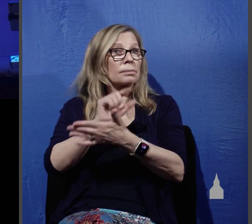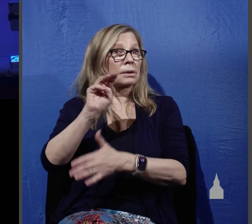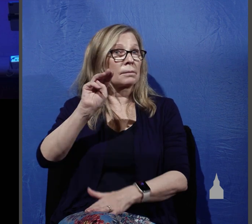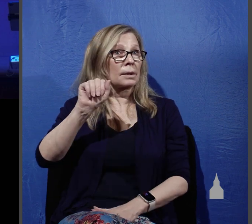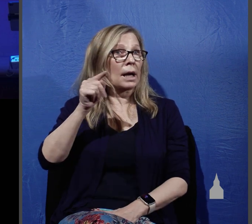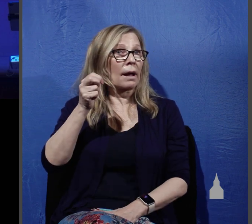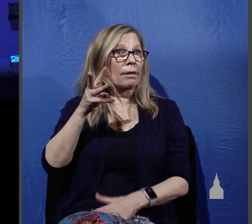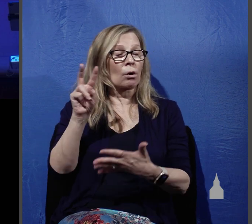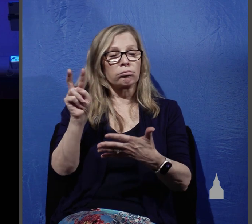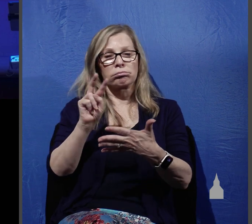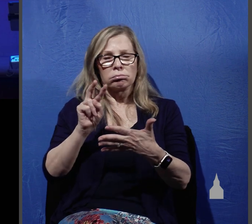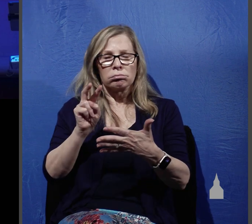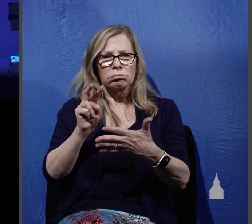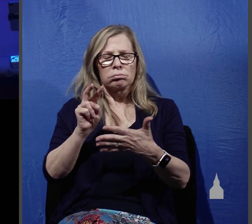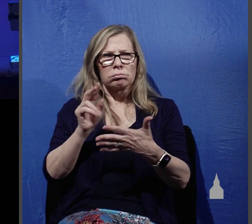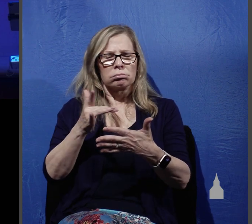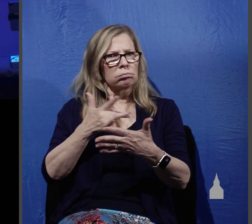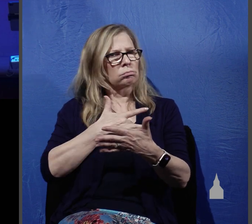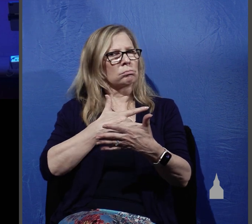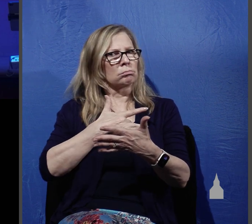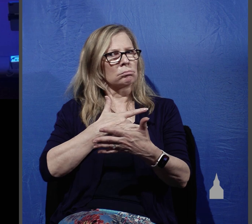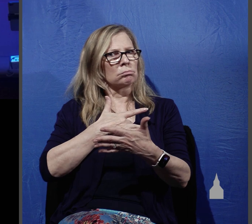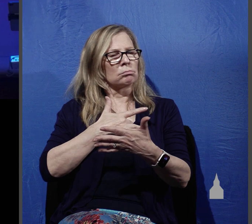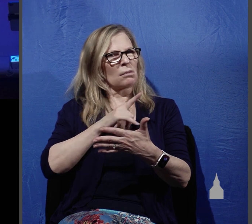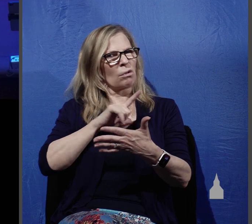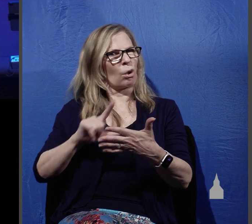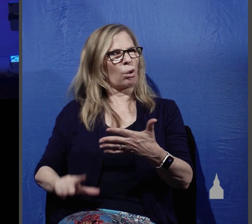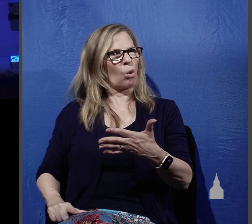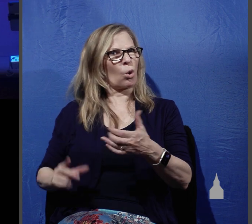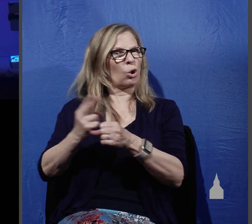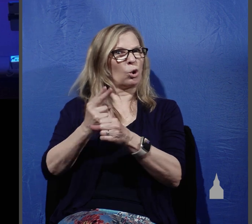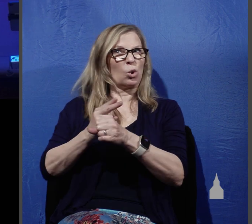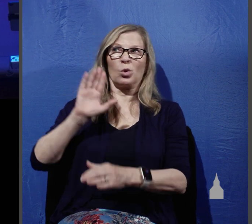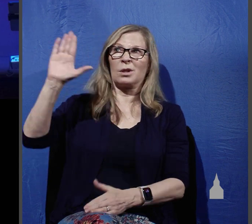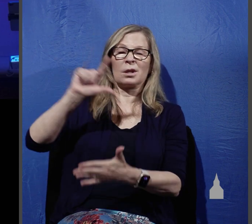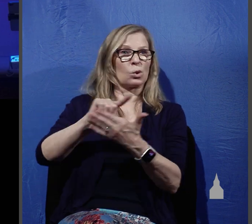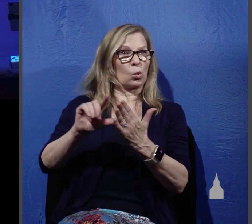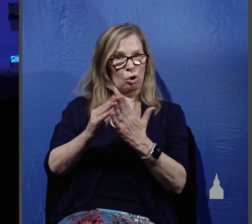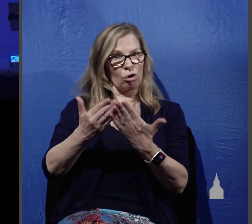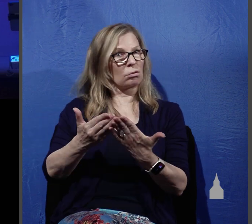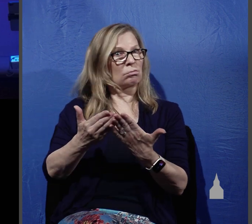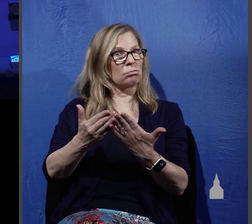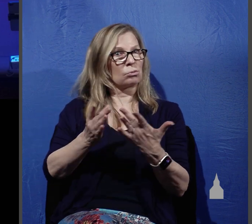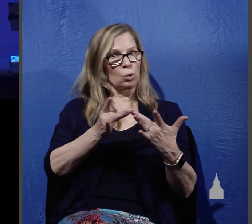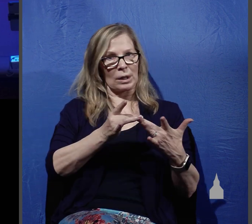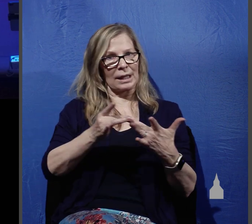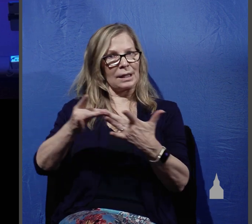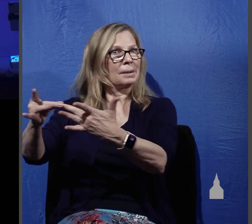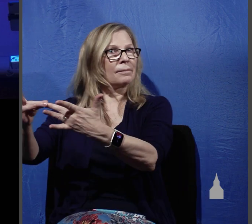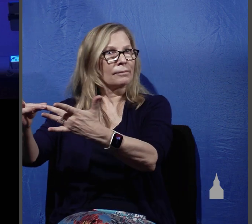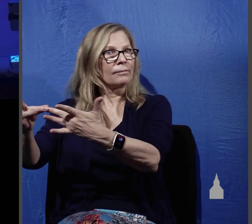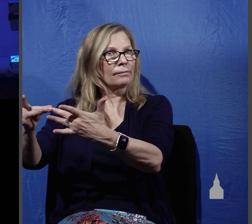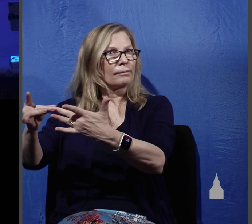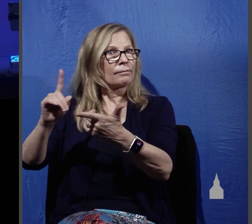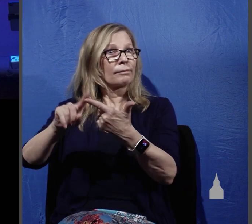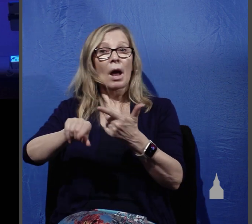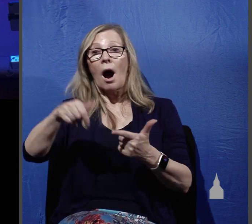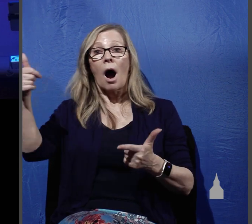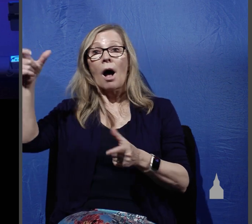and the Lord used his word to bring me to faith others are saved by